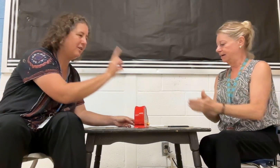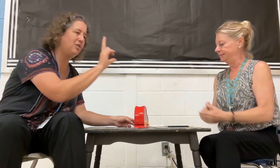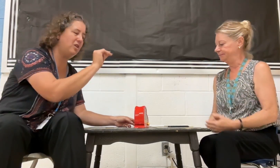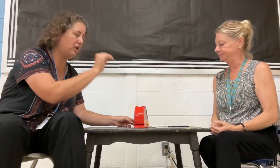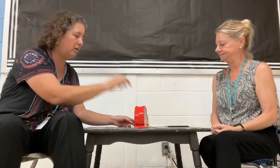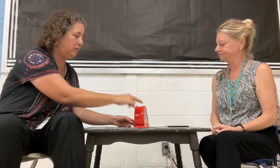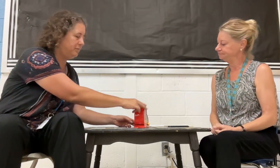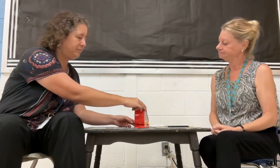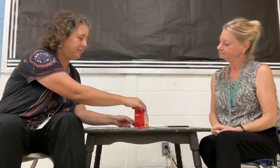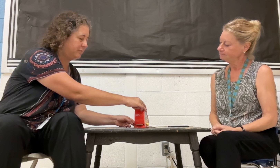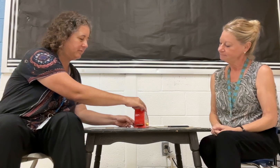No.